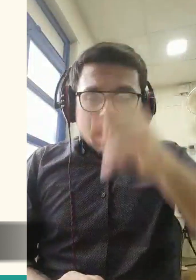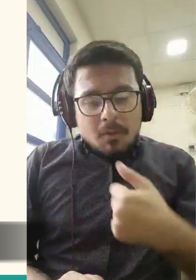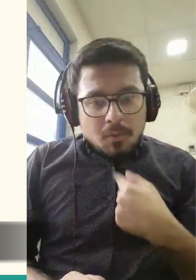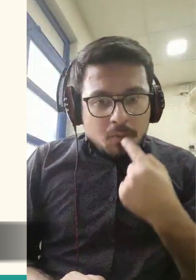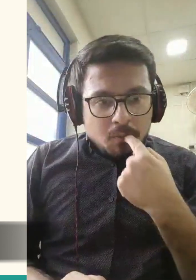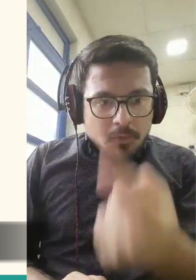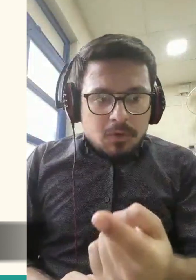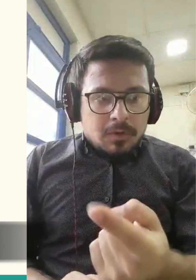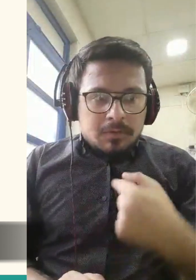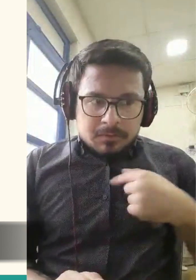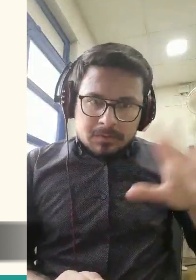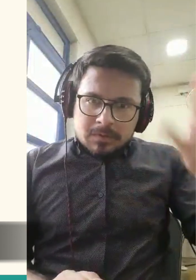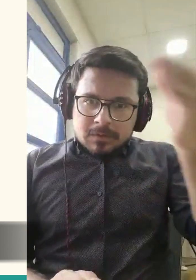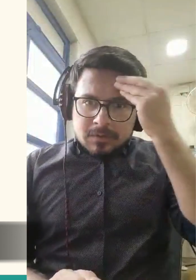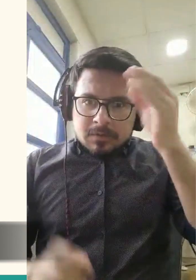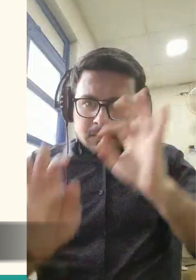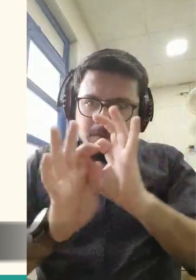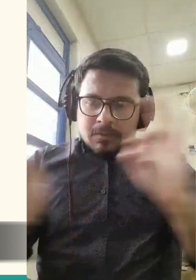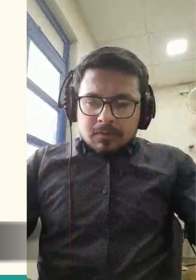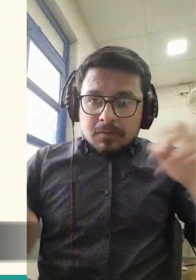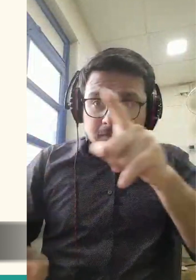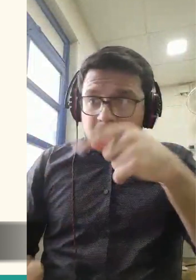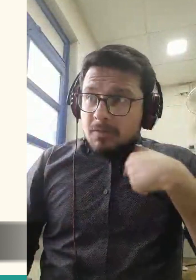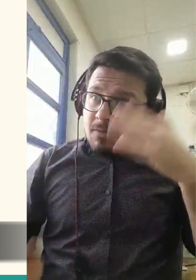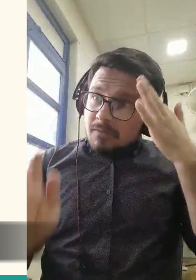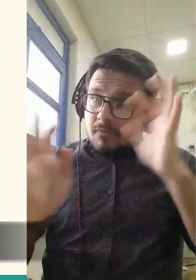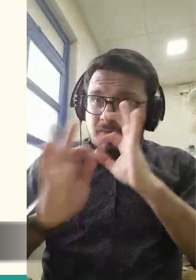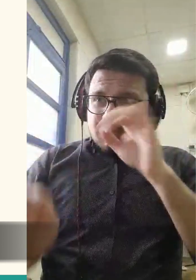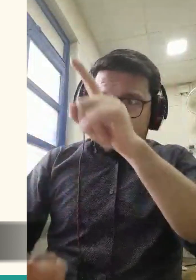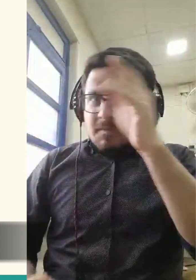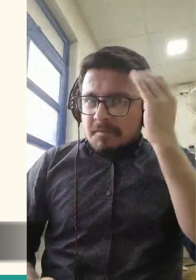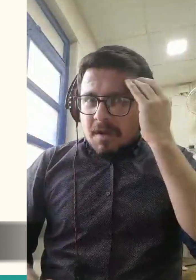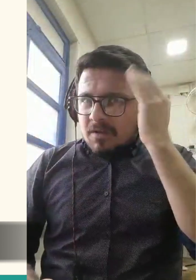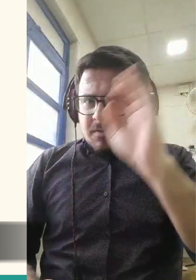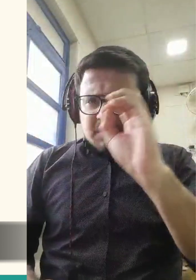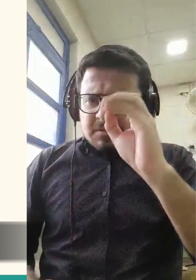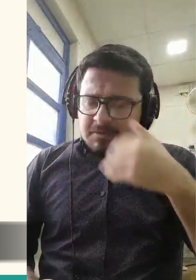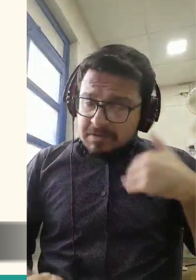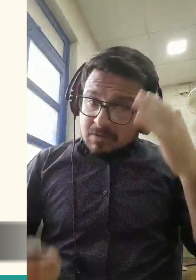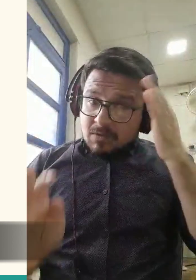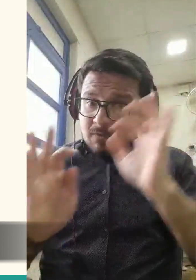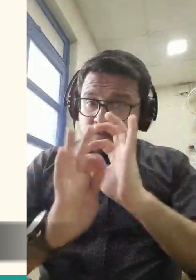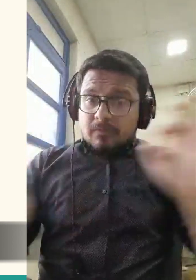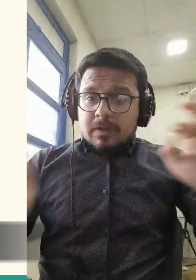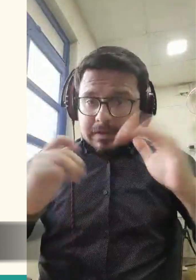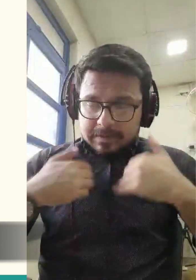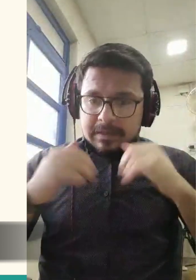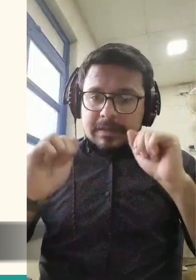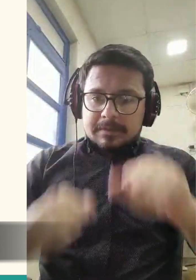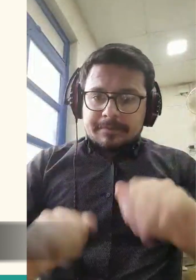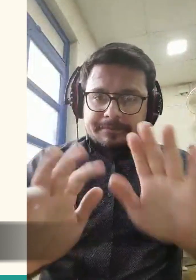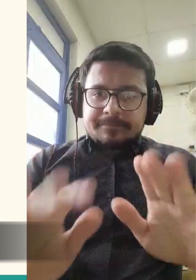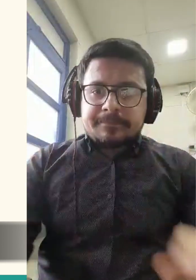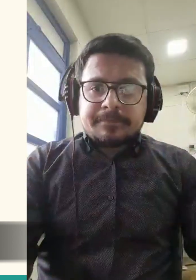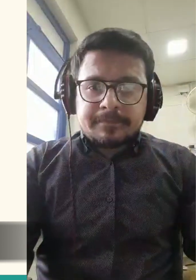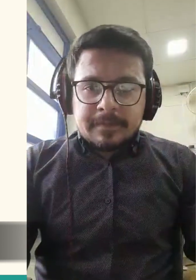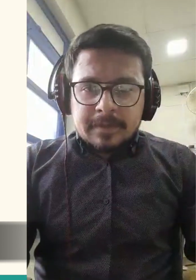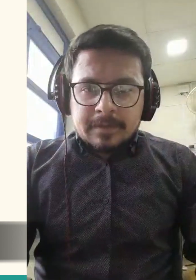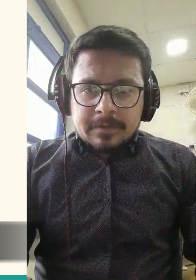and shed blood, while we glorify you with praises and thanks and